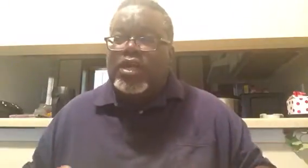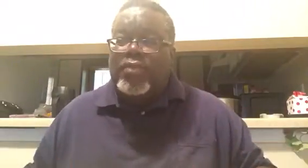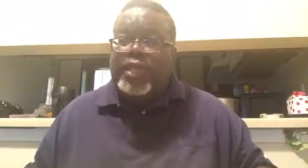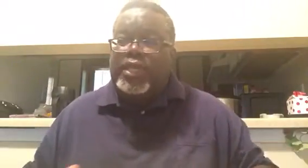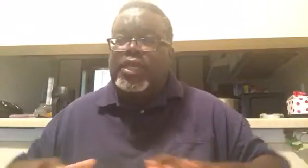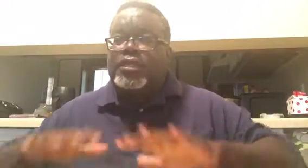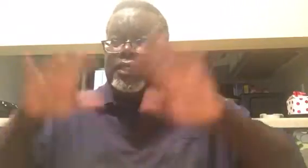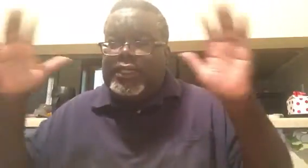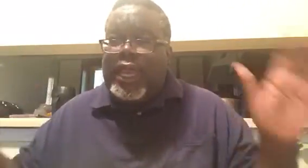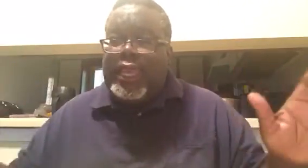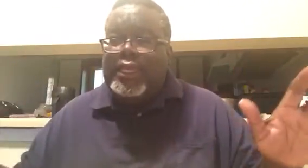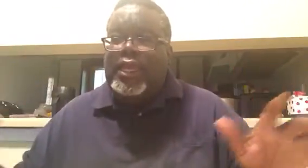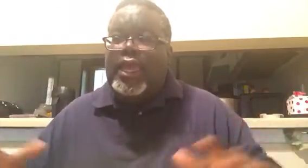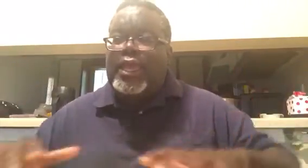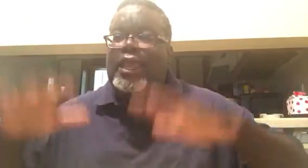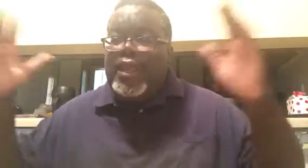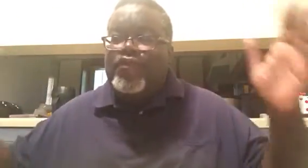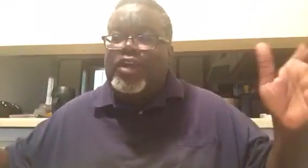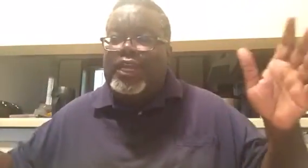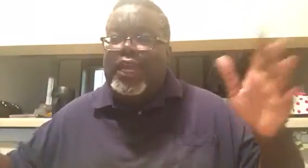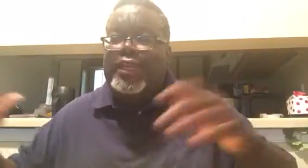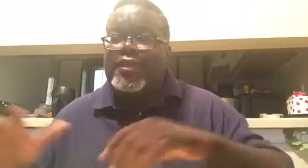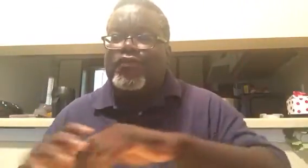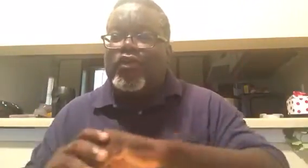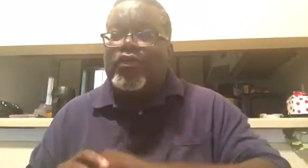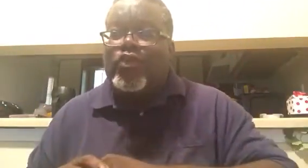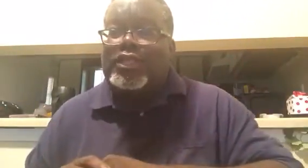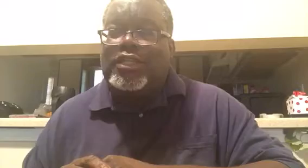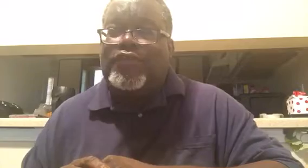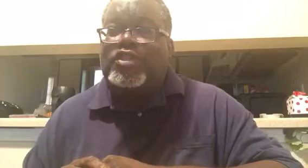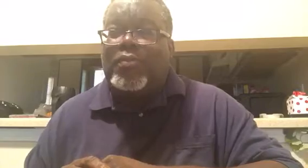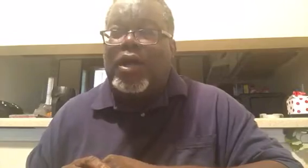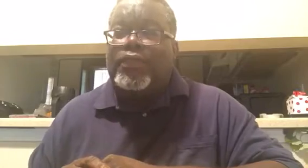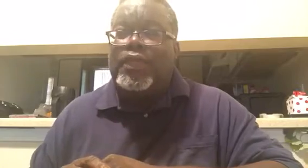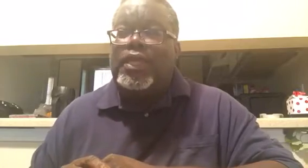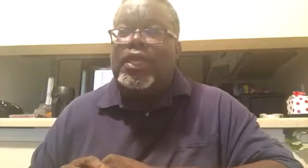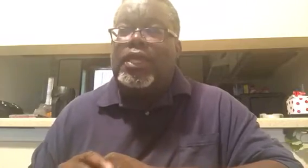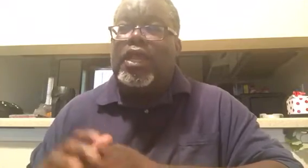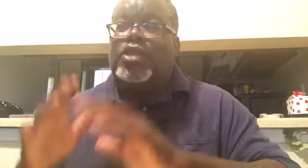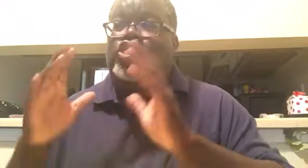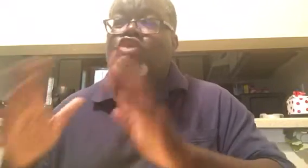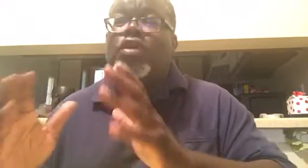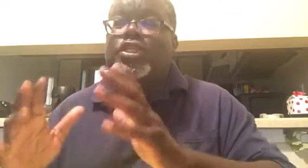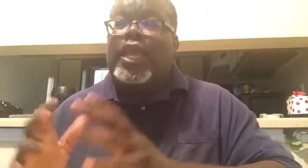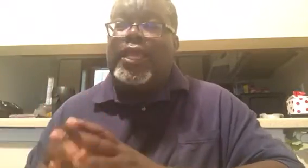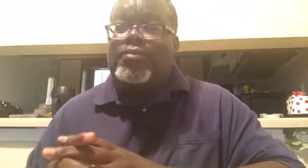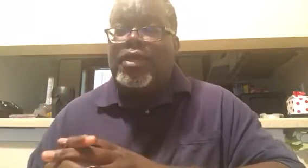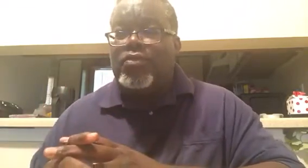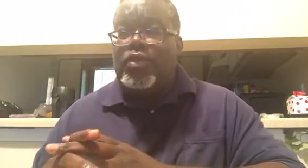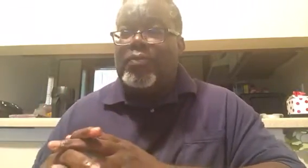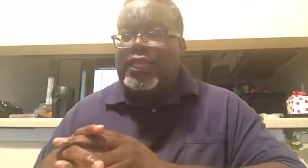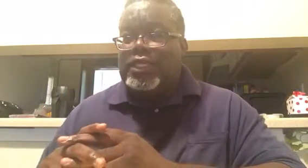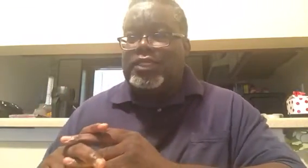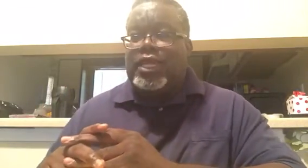coming today and every day for the rest of this month in Yahshua's name. make these